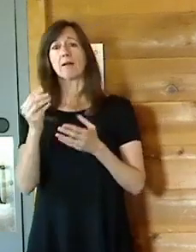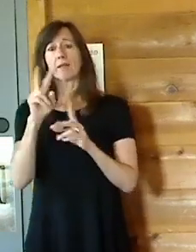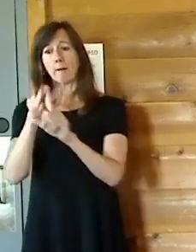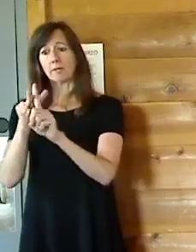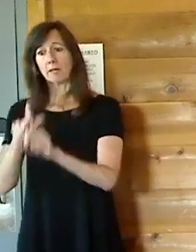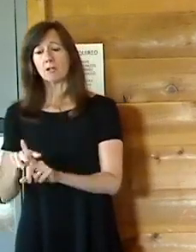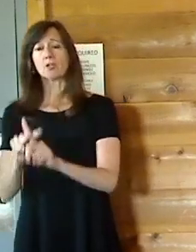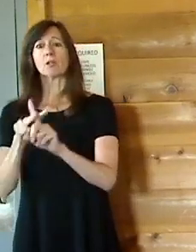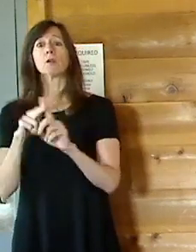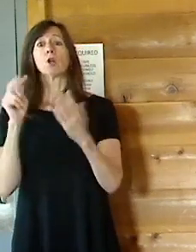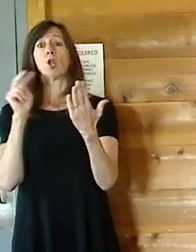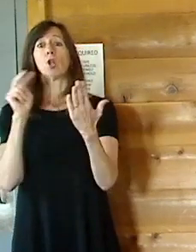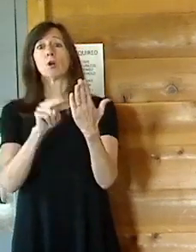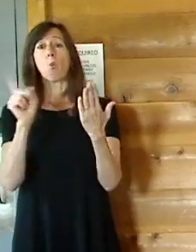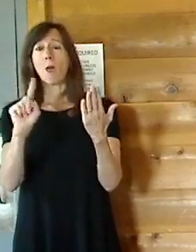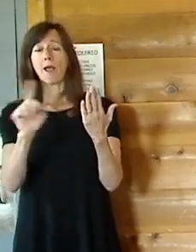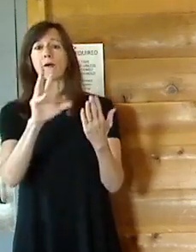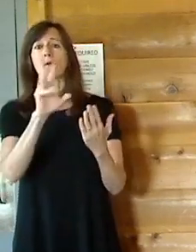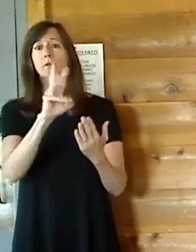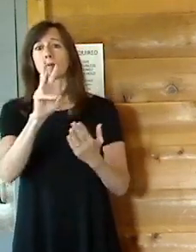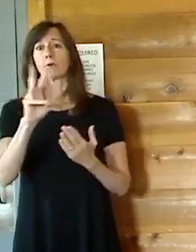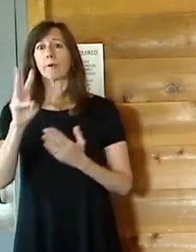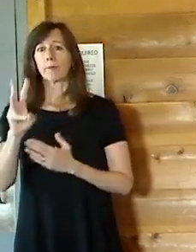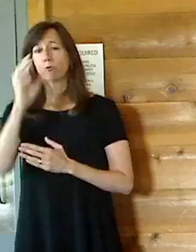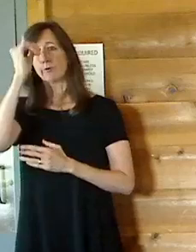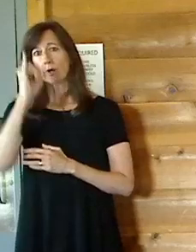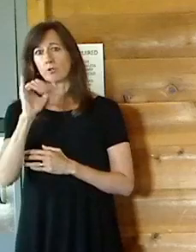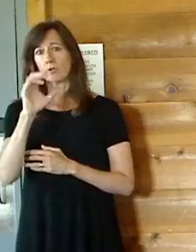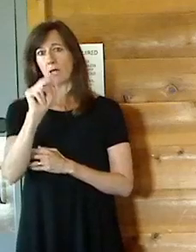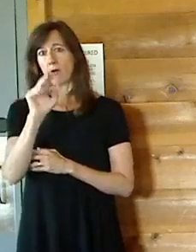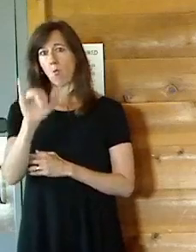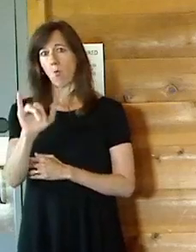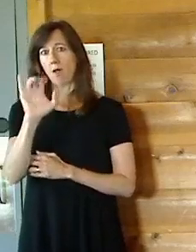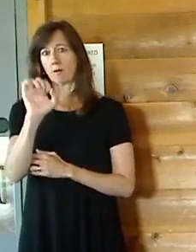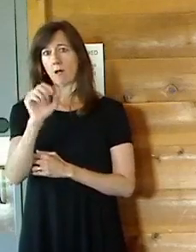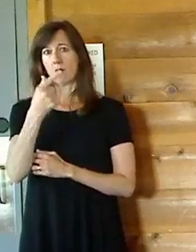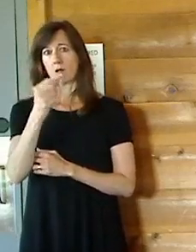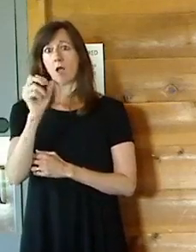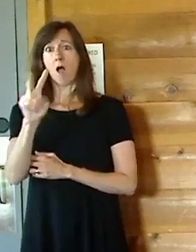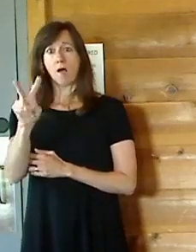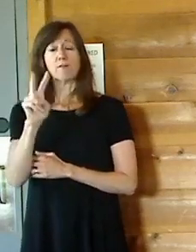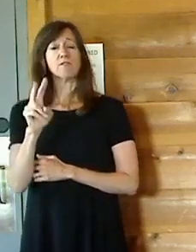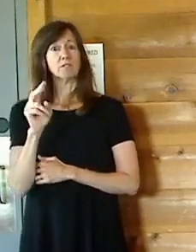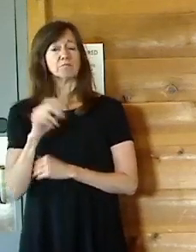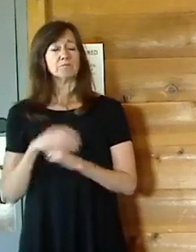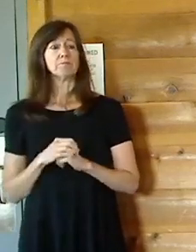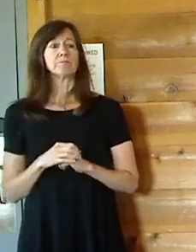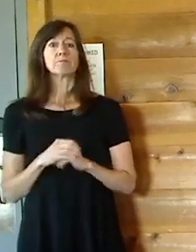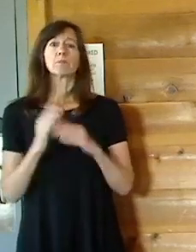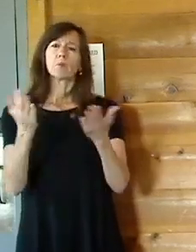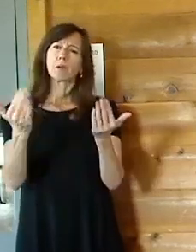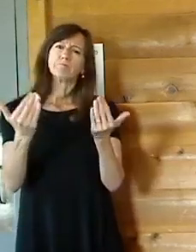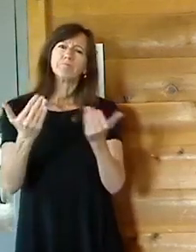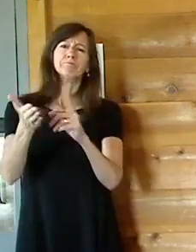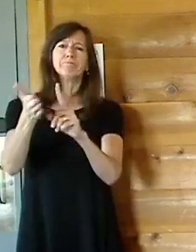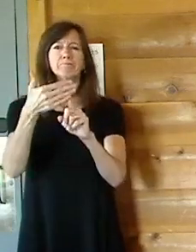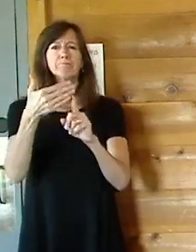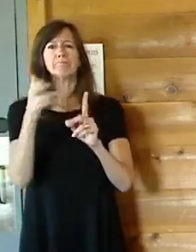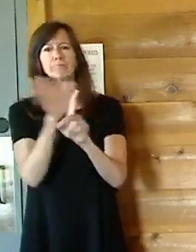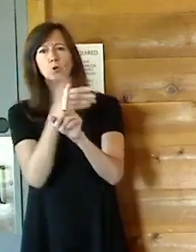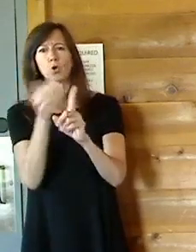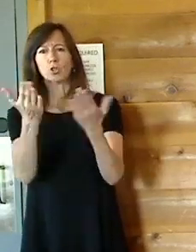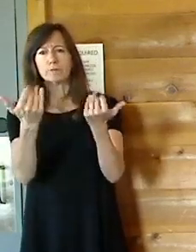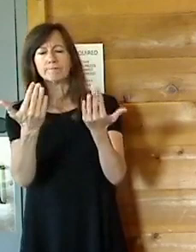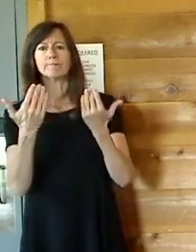So visit DutchessNY.gov to get that guidance and we want to get folks applying. The priorities are established through the